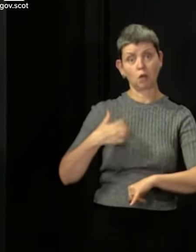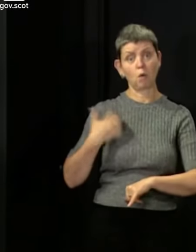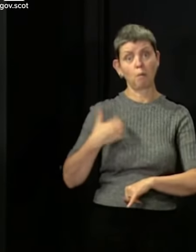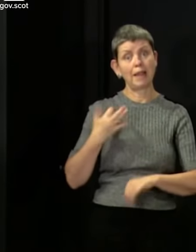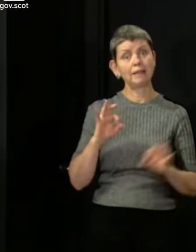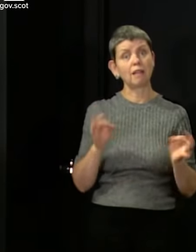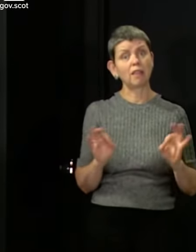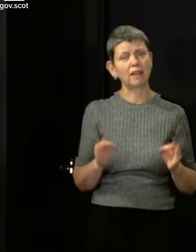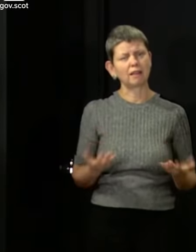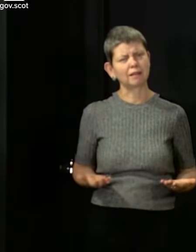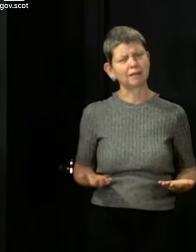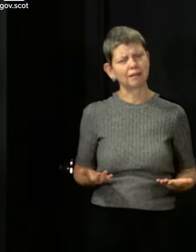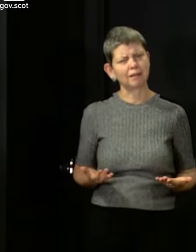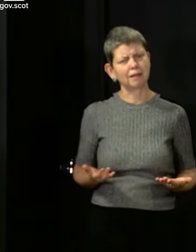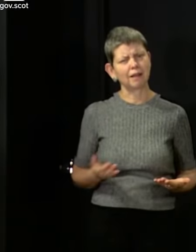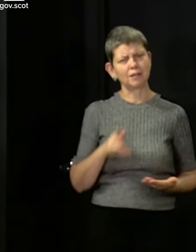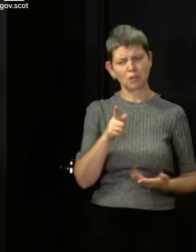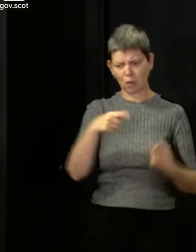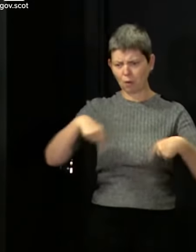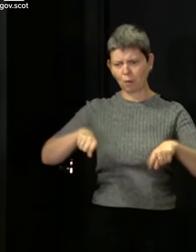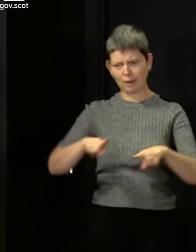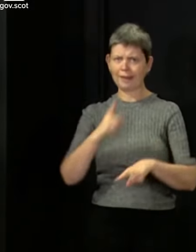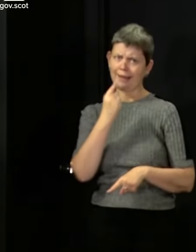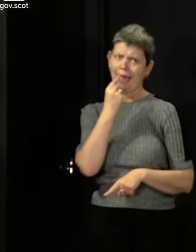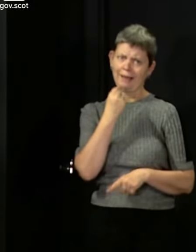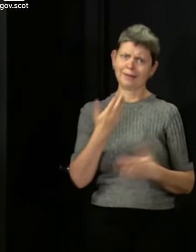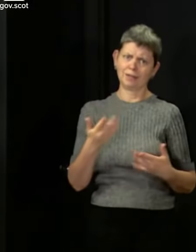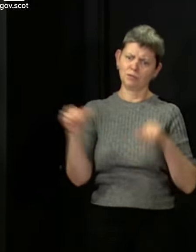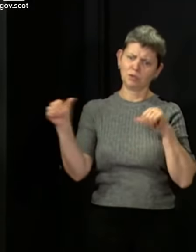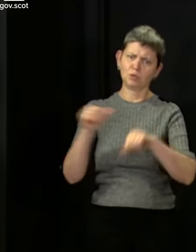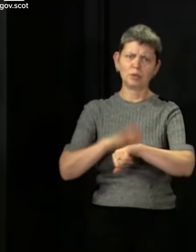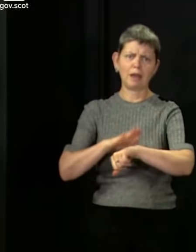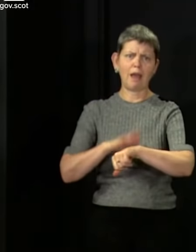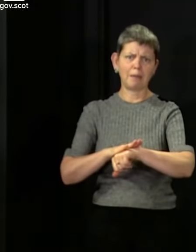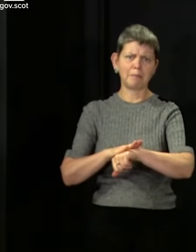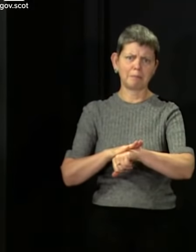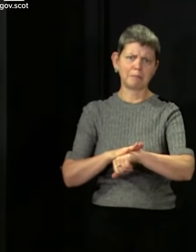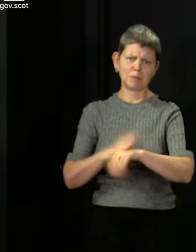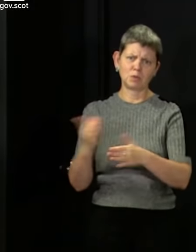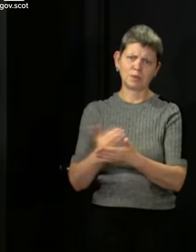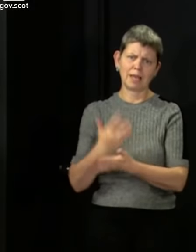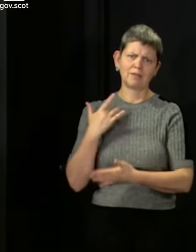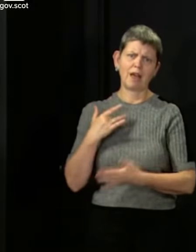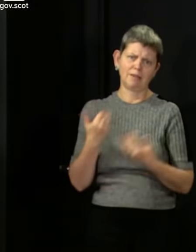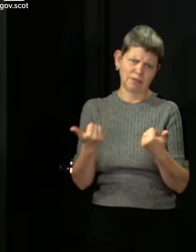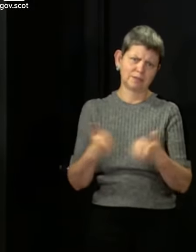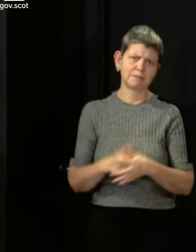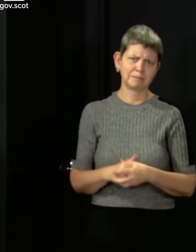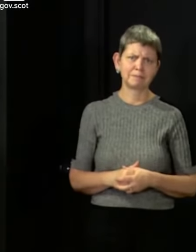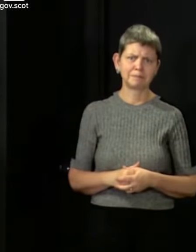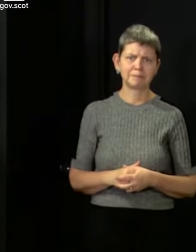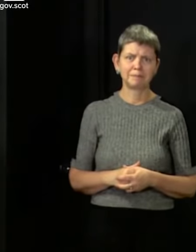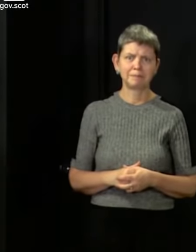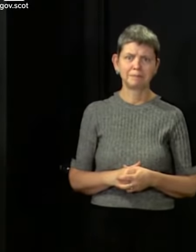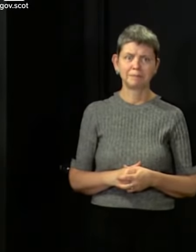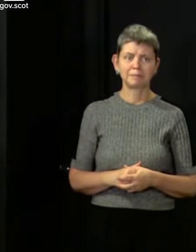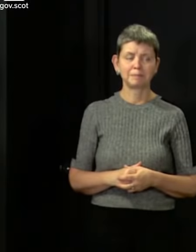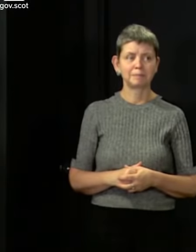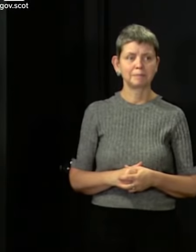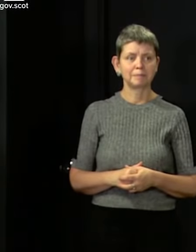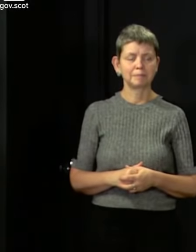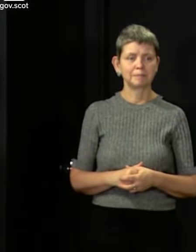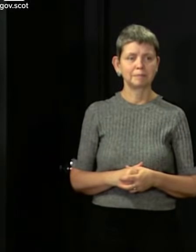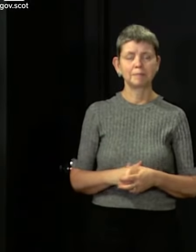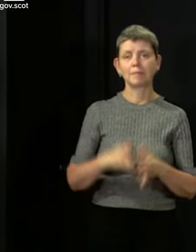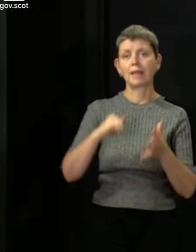So this is a tiny thing we can do to keep ourselves safe and to save lives. And I ask people to see it in that spirit. Gordon Cree